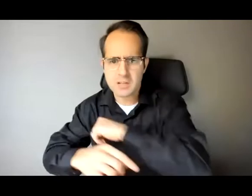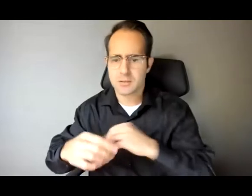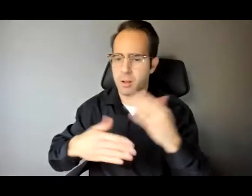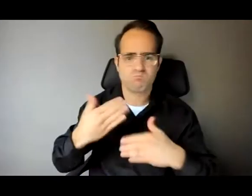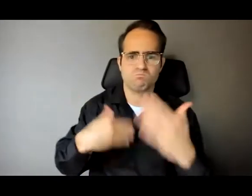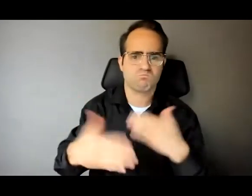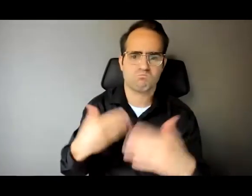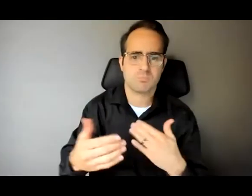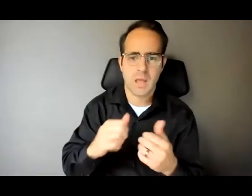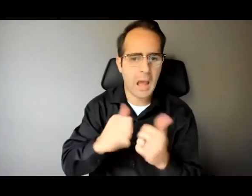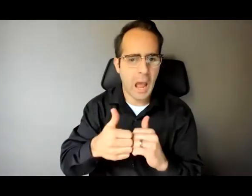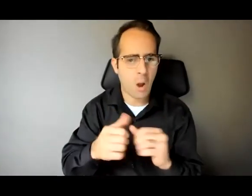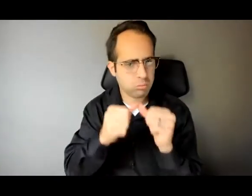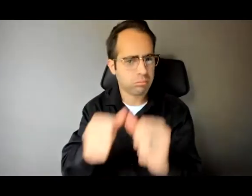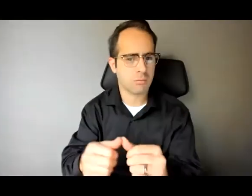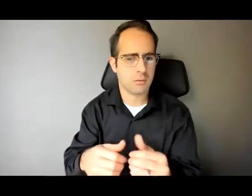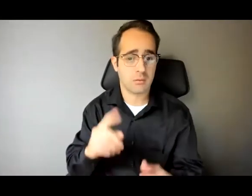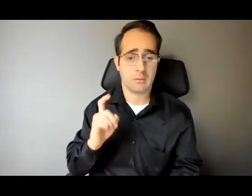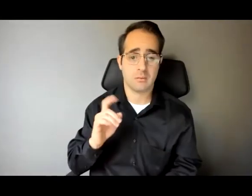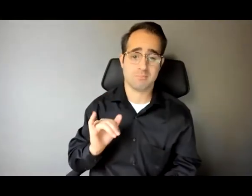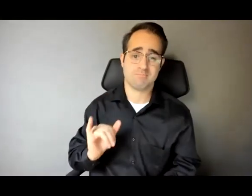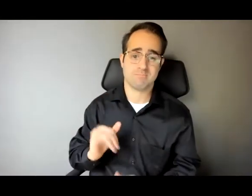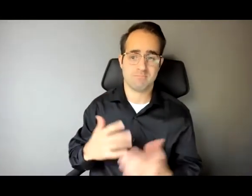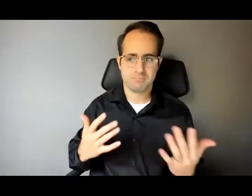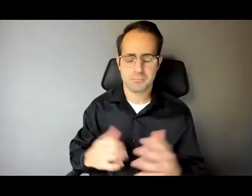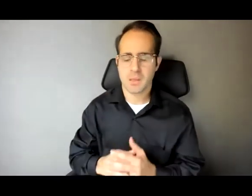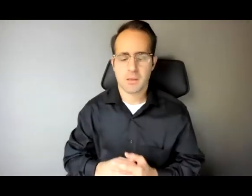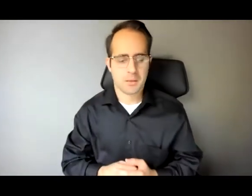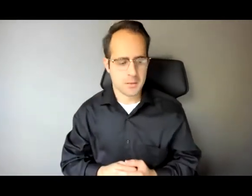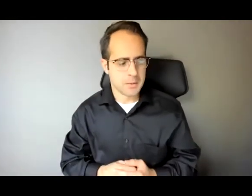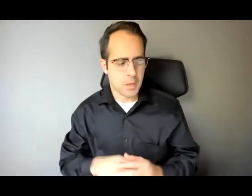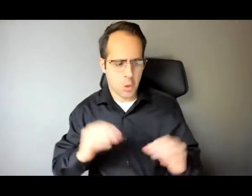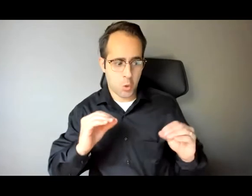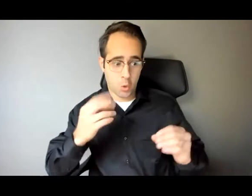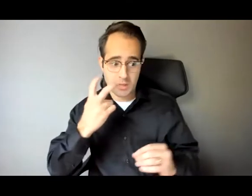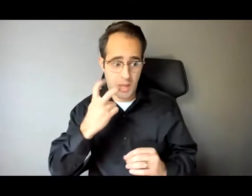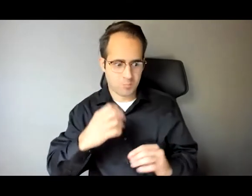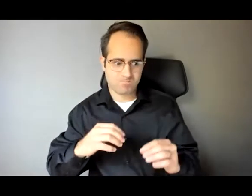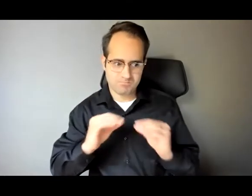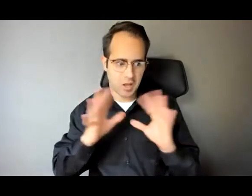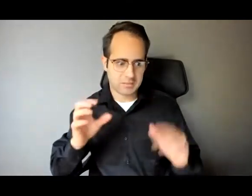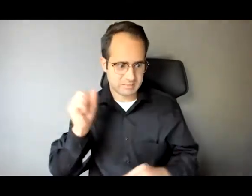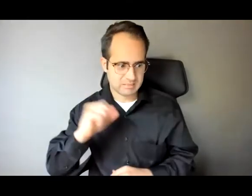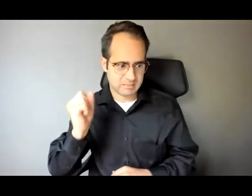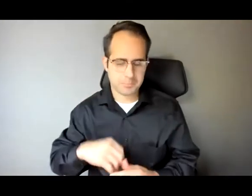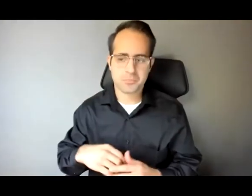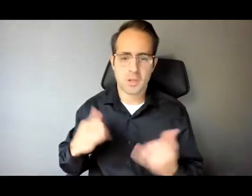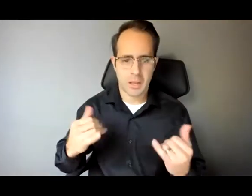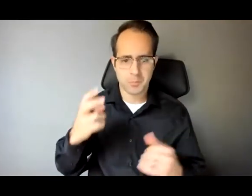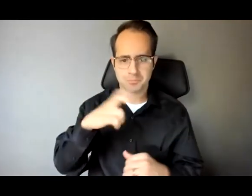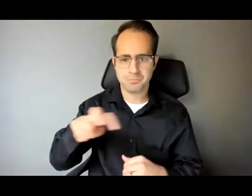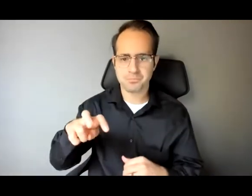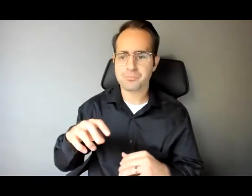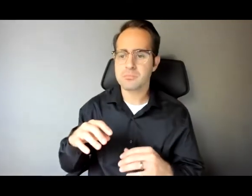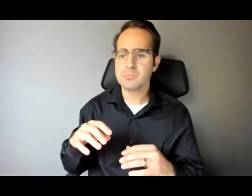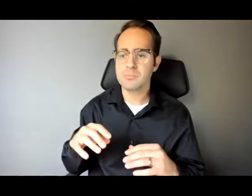No doubt about it. No doubt about it. So I'm going to go ahead and transition. We have a few more questions and we have a little bit of time so we're going to transition to some